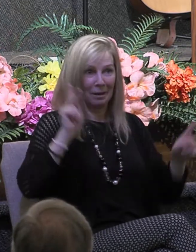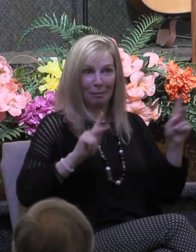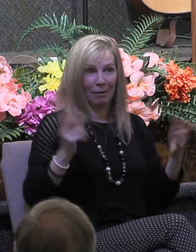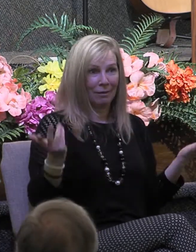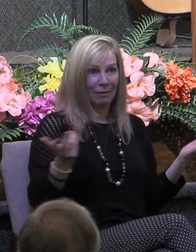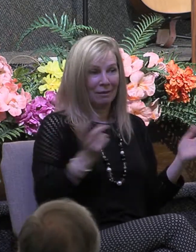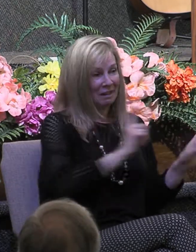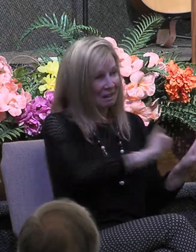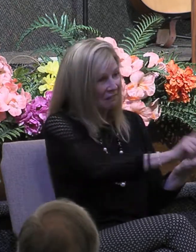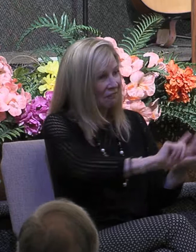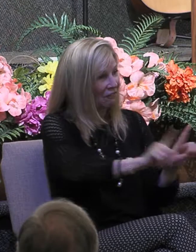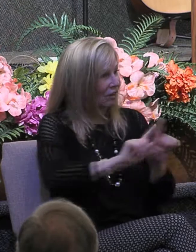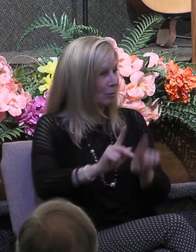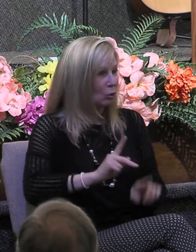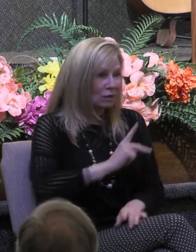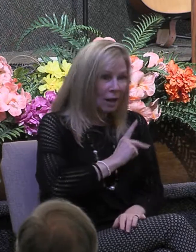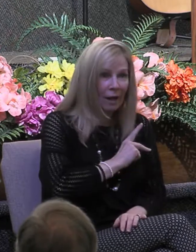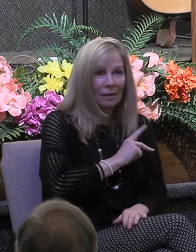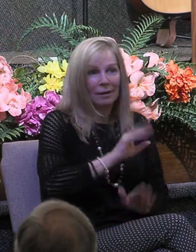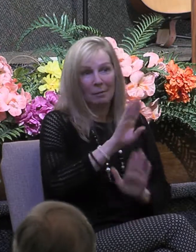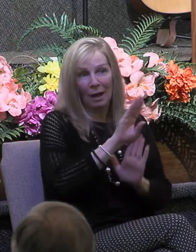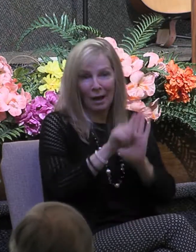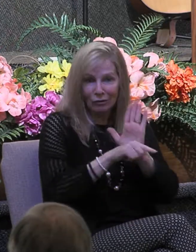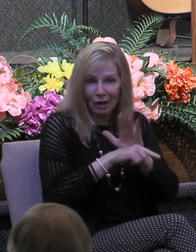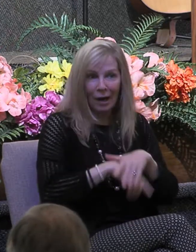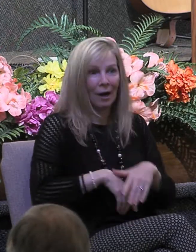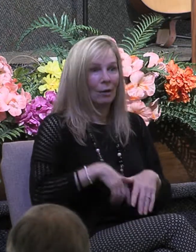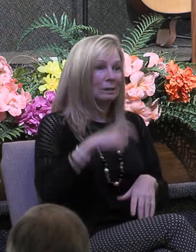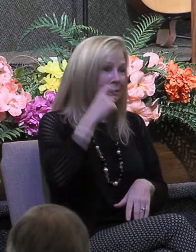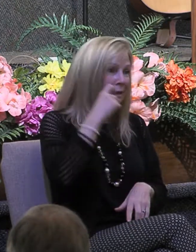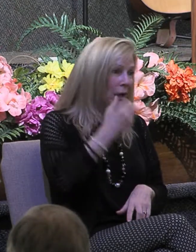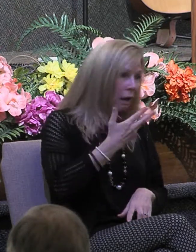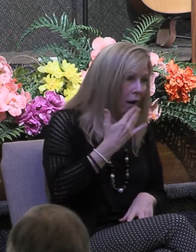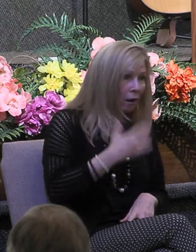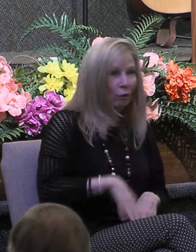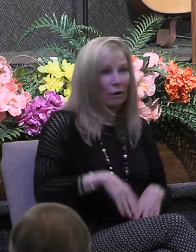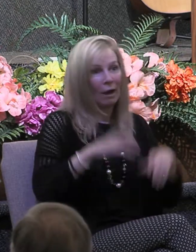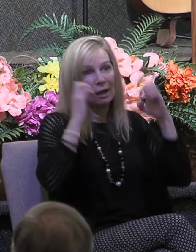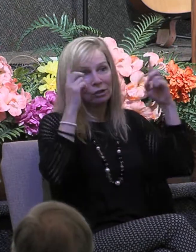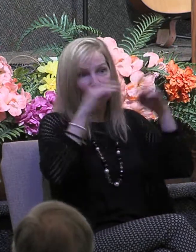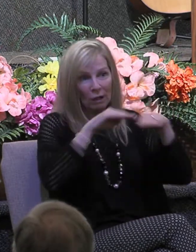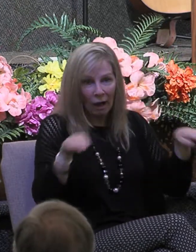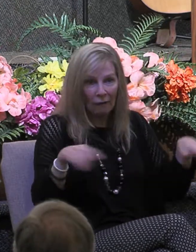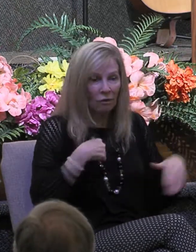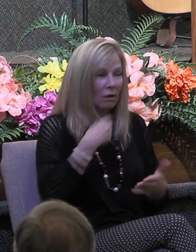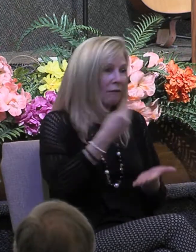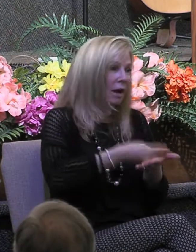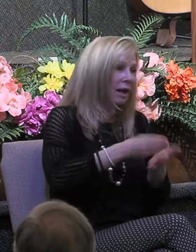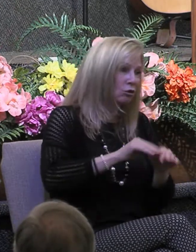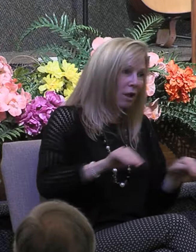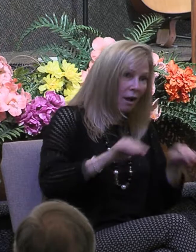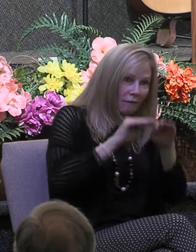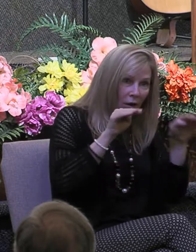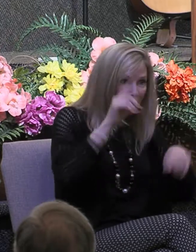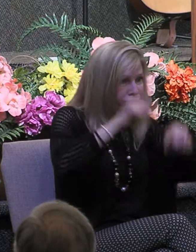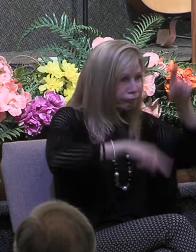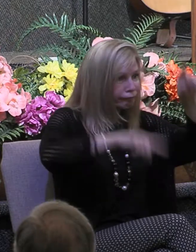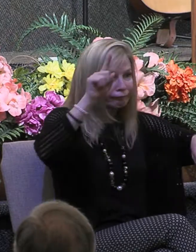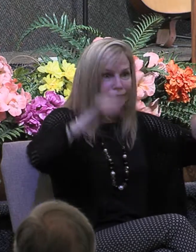personalities and backgrounds and skin colors and education and financial levels. And some, believe it or not, even